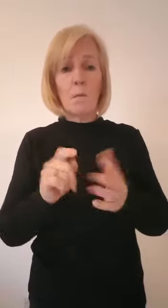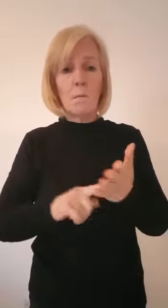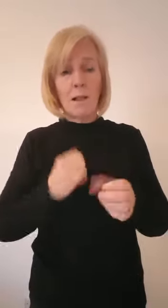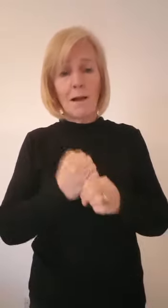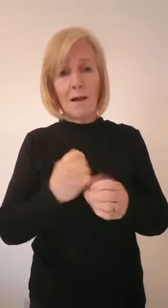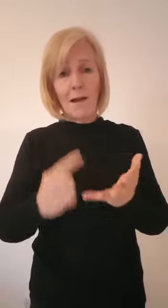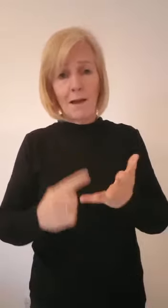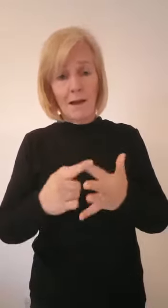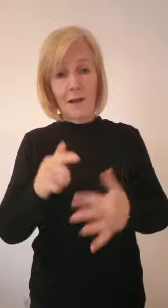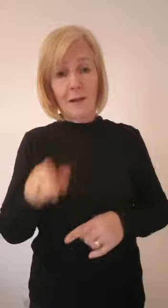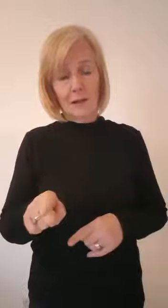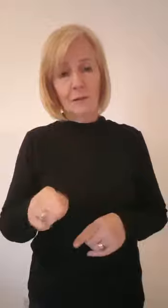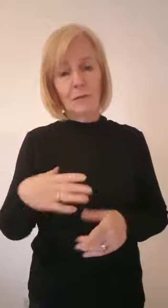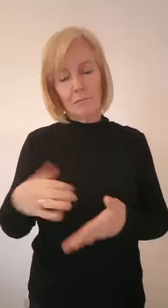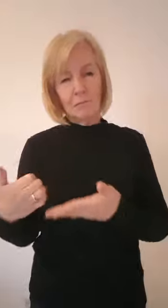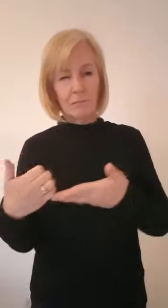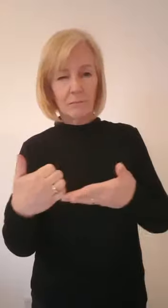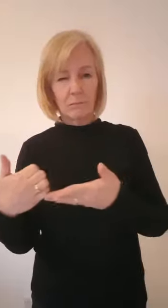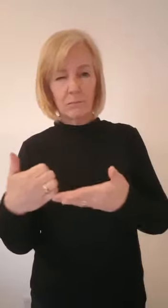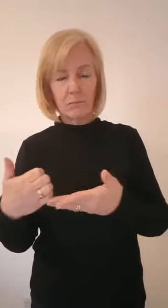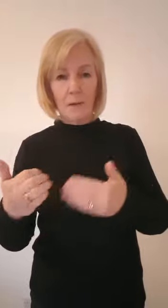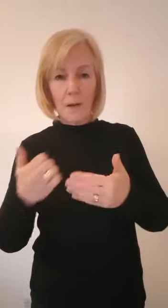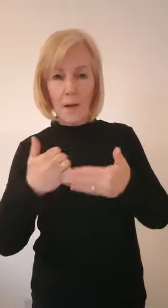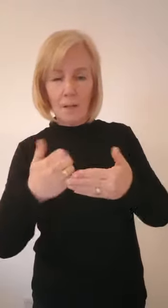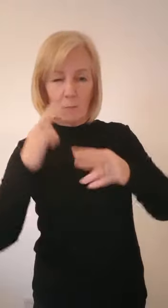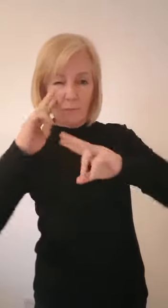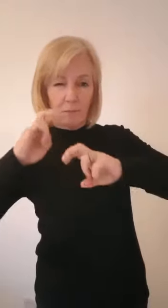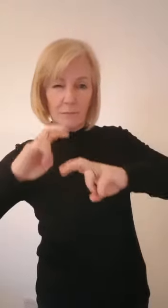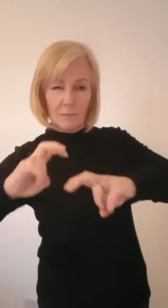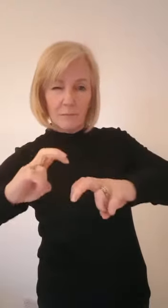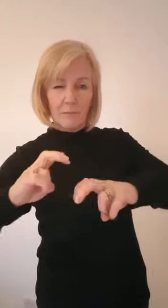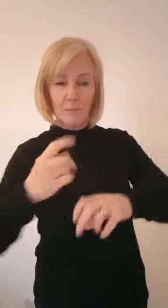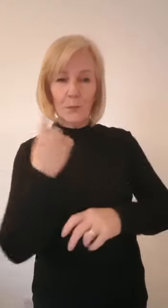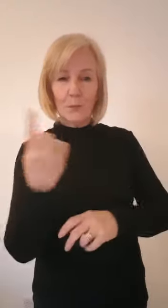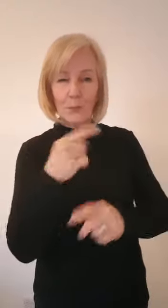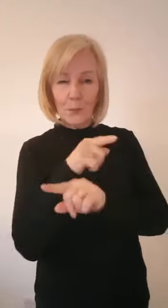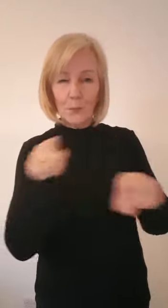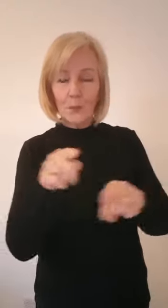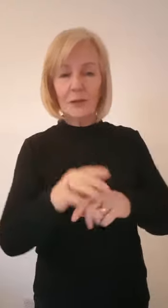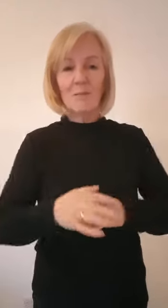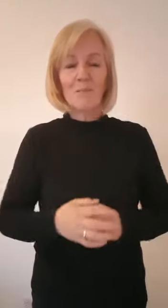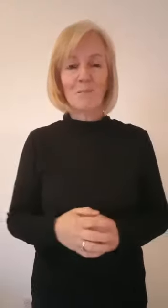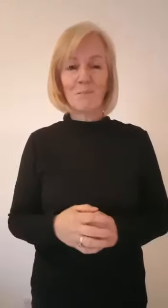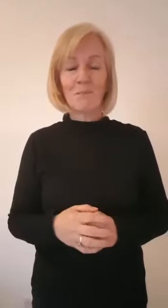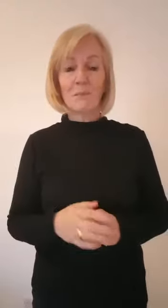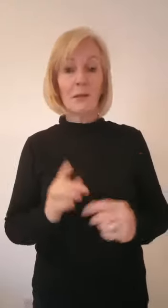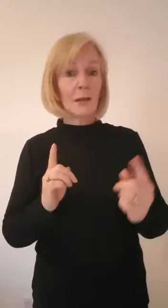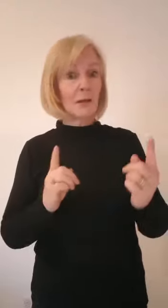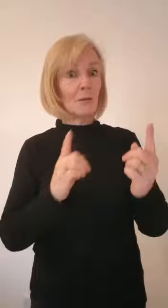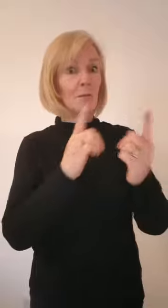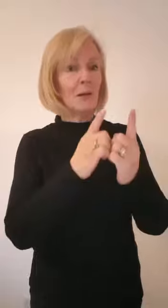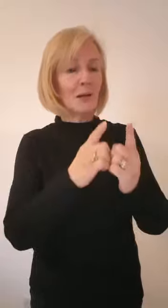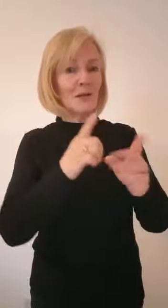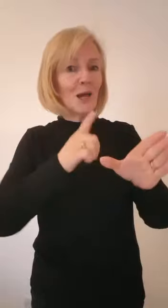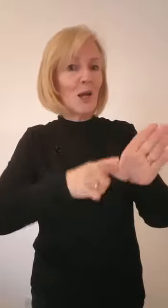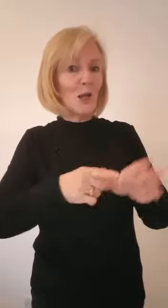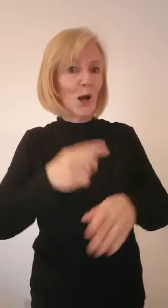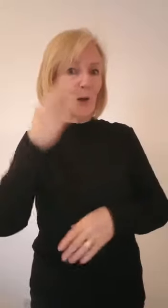He also falls for the charms of a local girl, Catherine, but she's